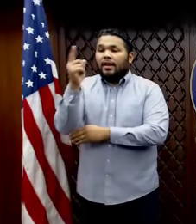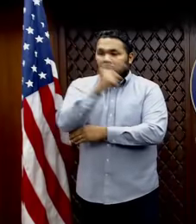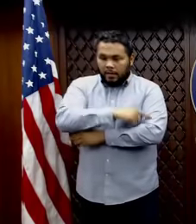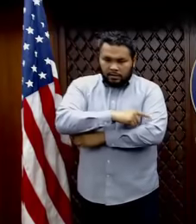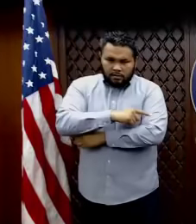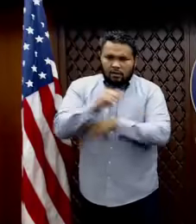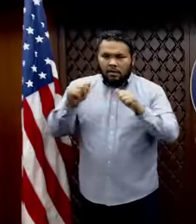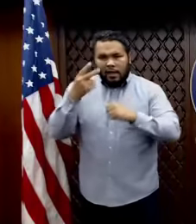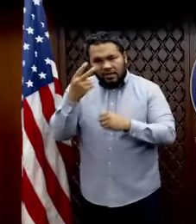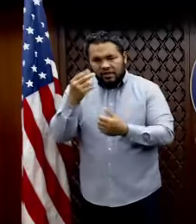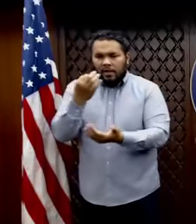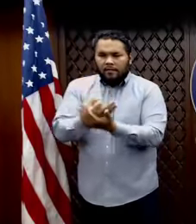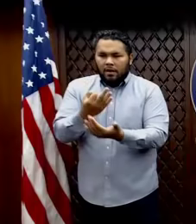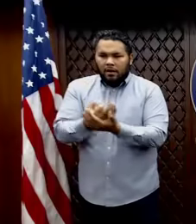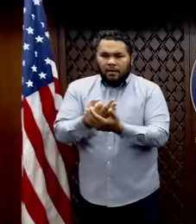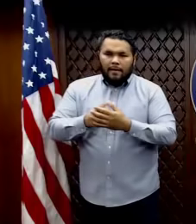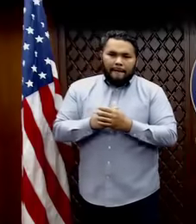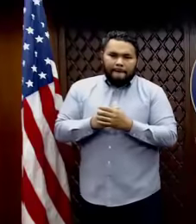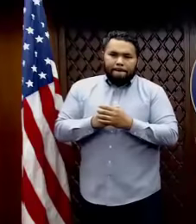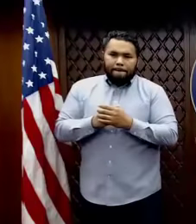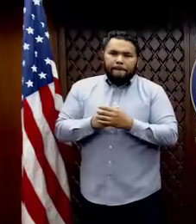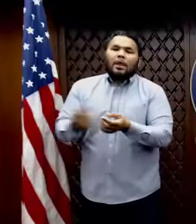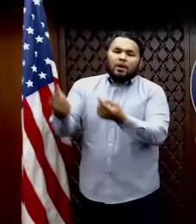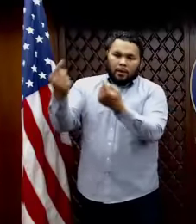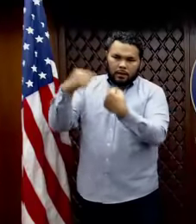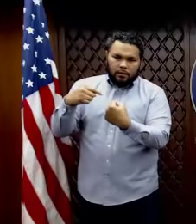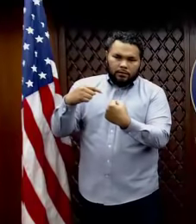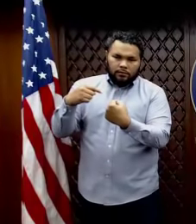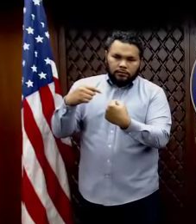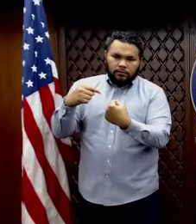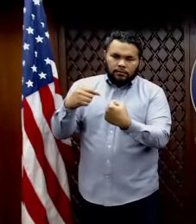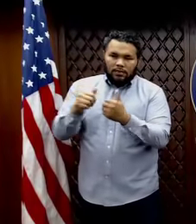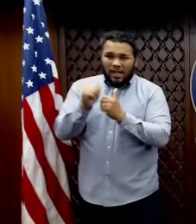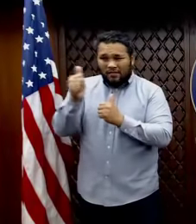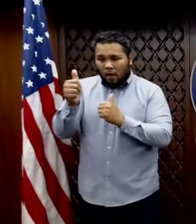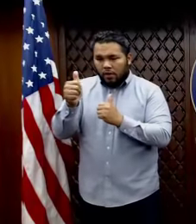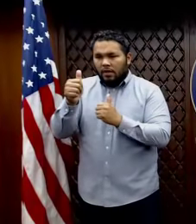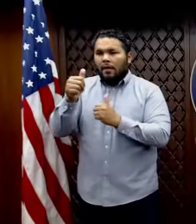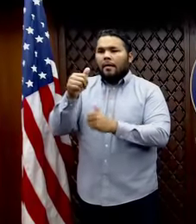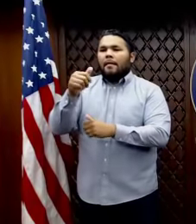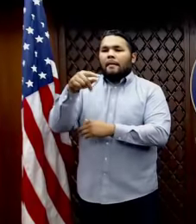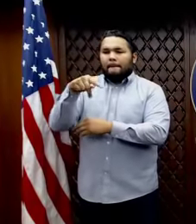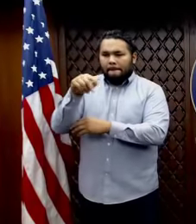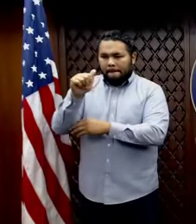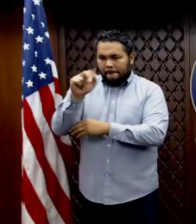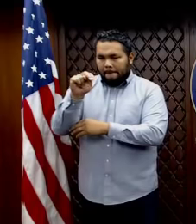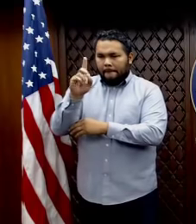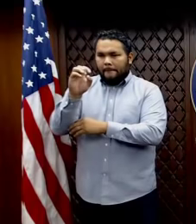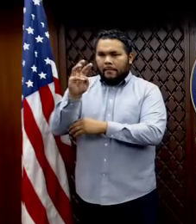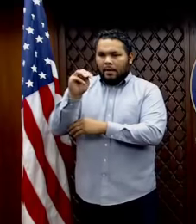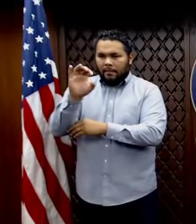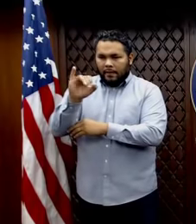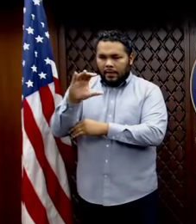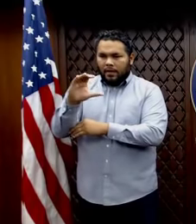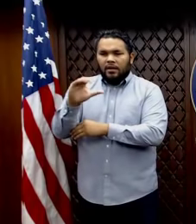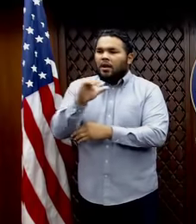the funds, uh, coming in, coming in. As far as the pandemic, uh, unemployment benefits, I know that